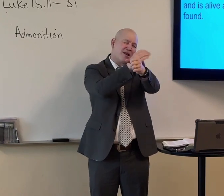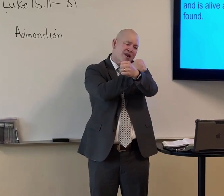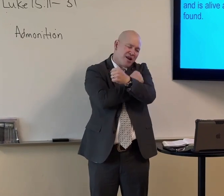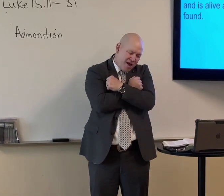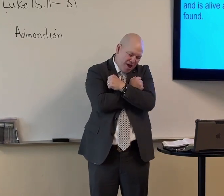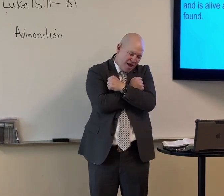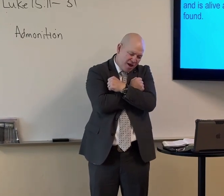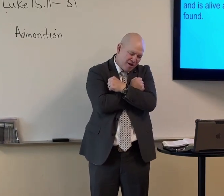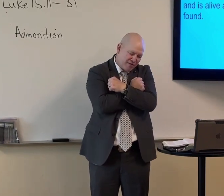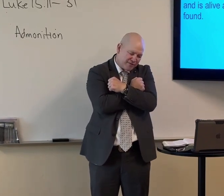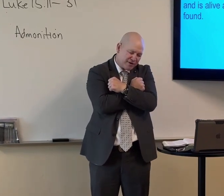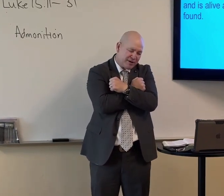Full of love.